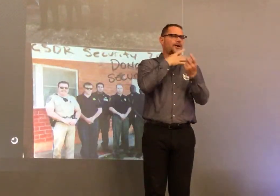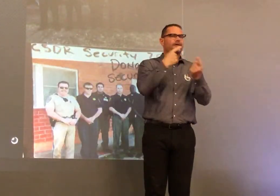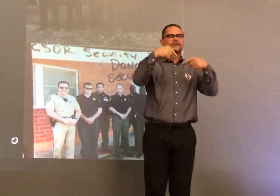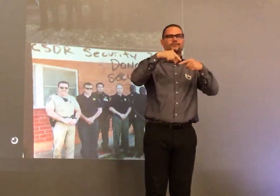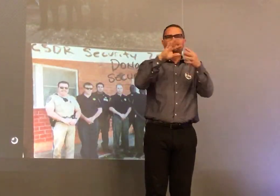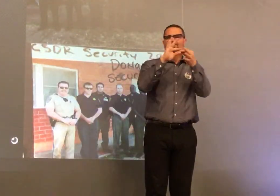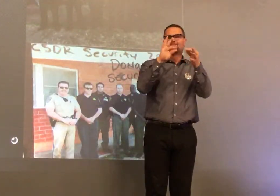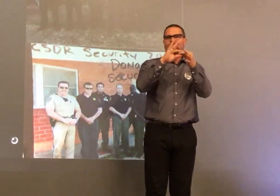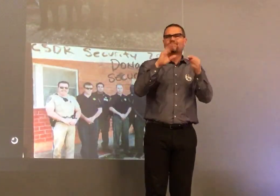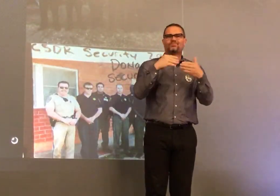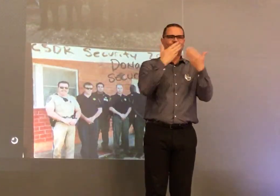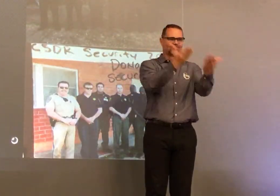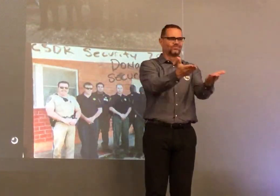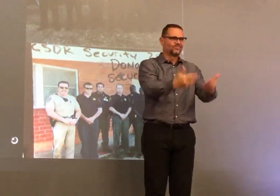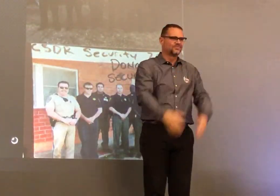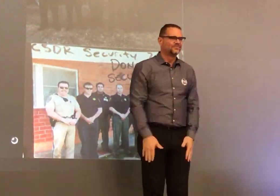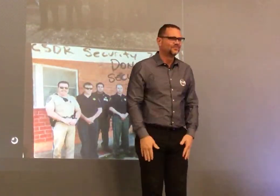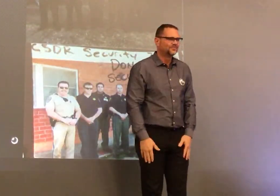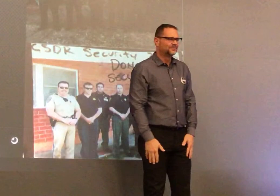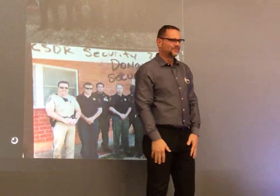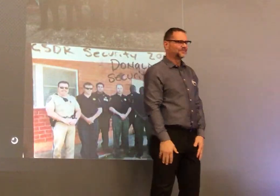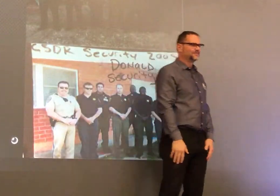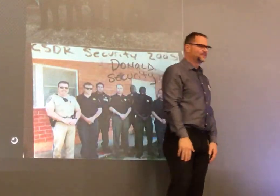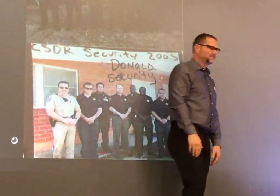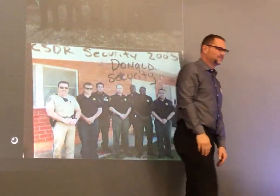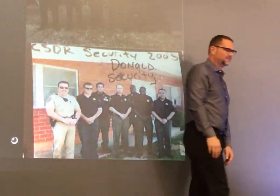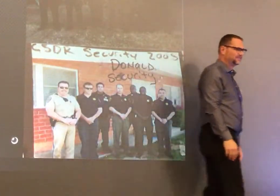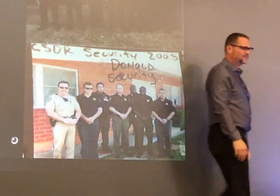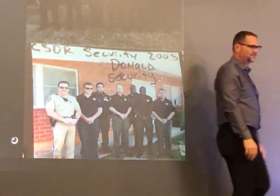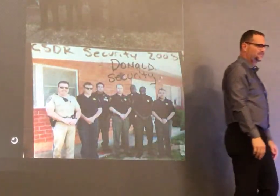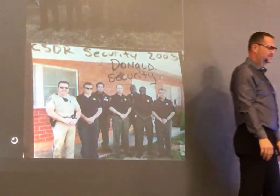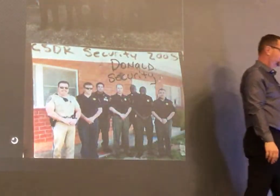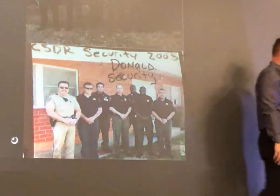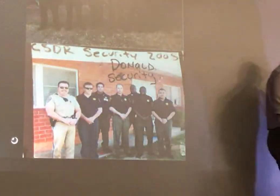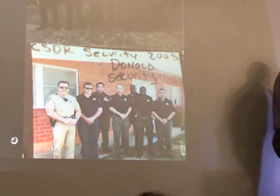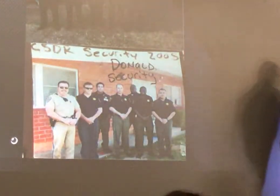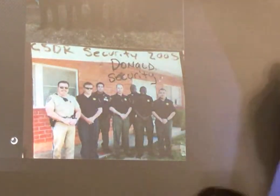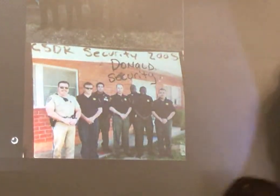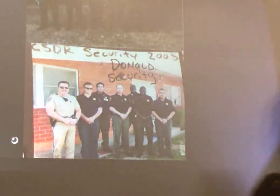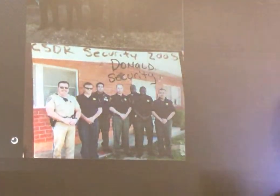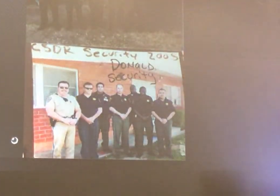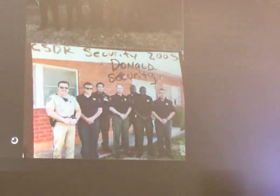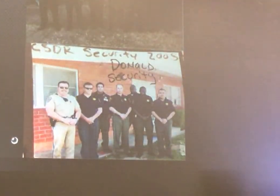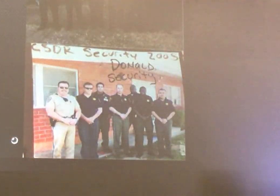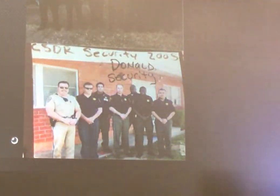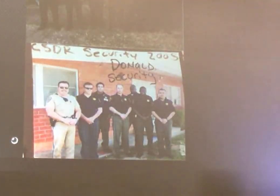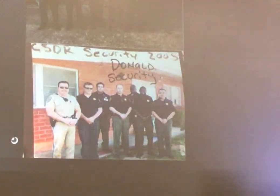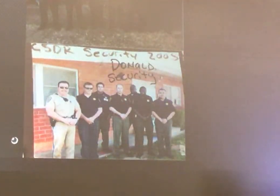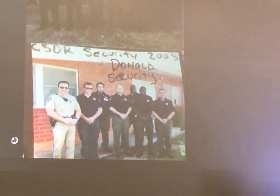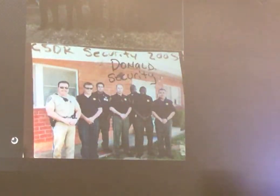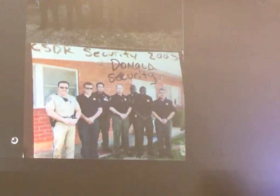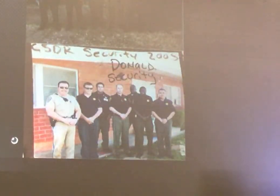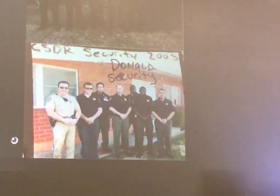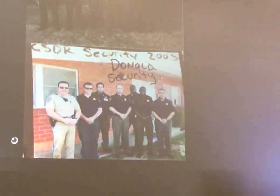For Student Life, we have a security department and we have our security guard, Ed Ortiz, who'd like to say a few words.